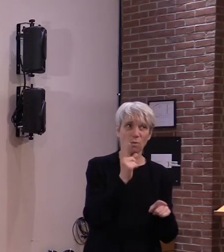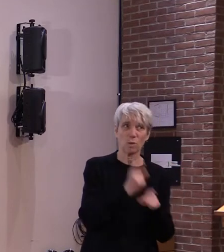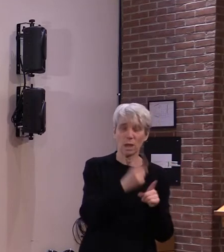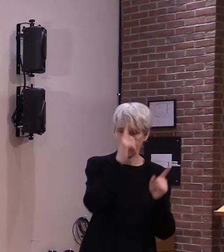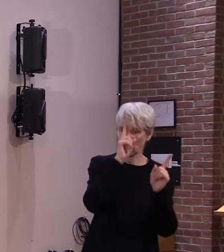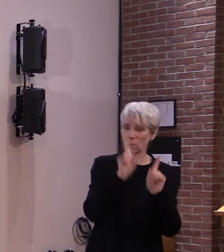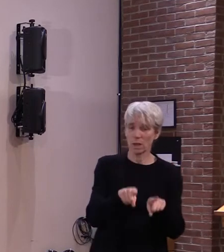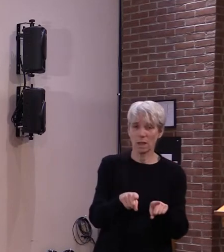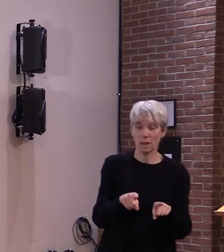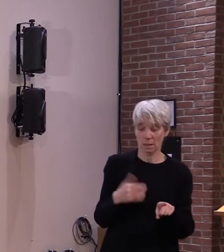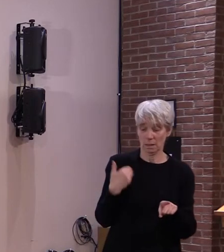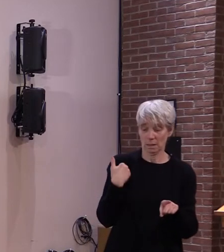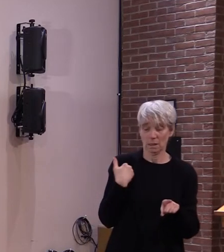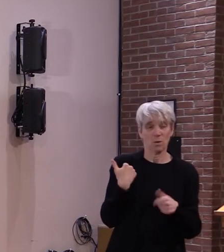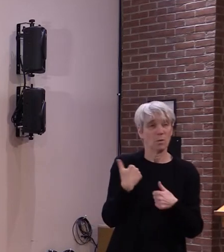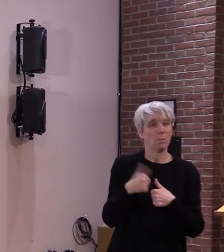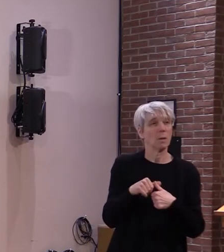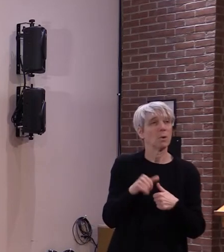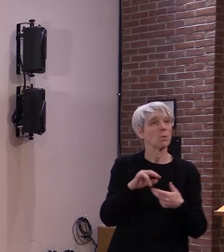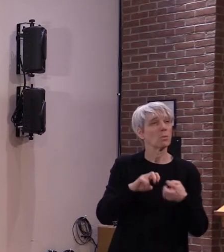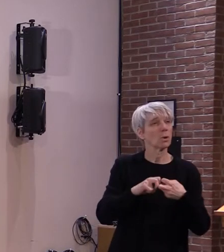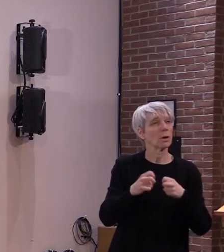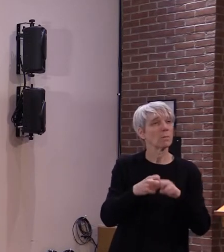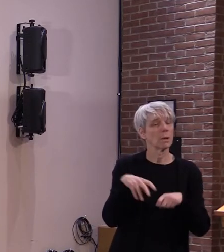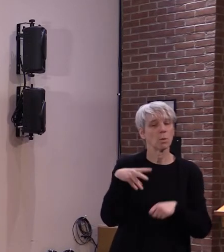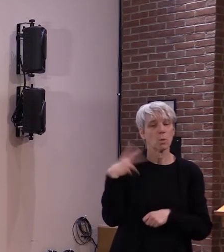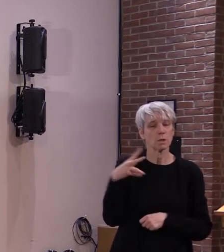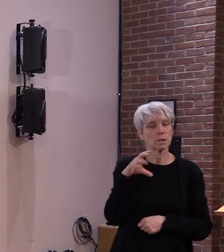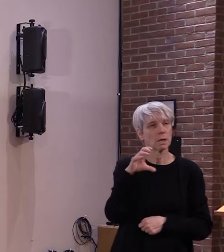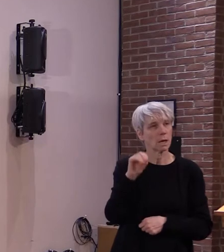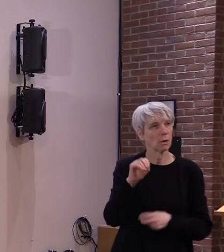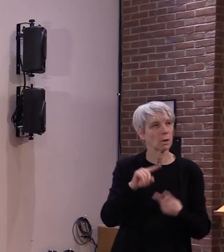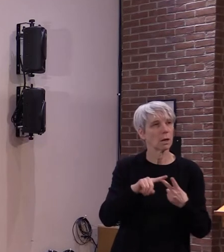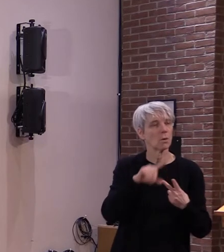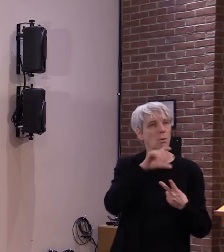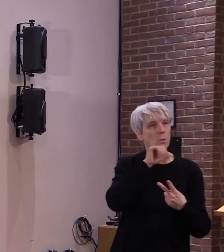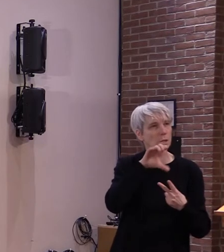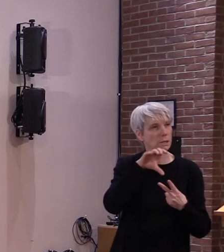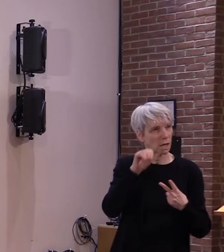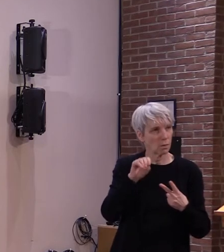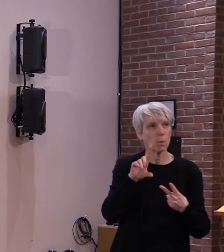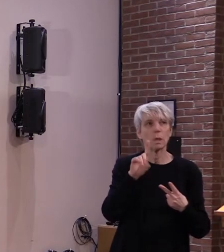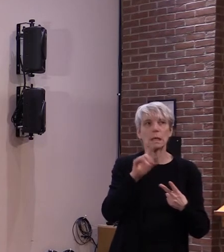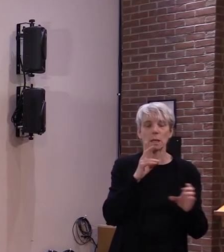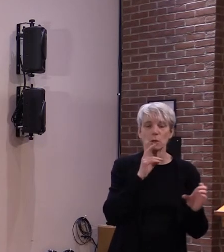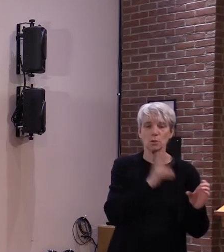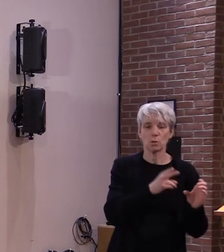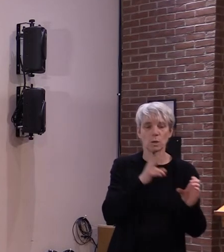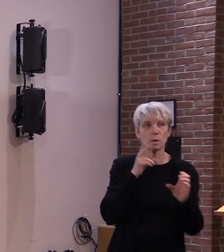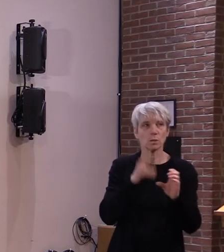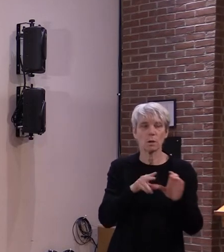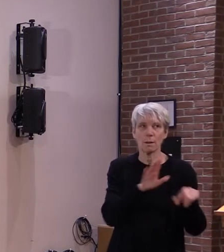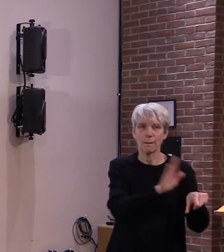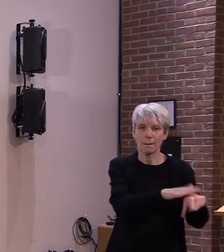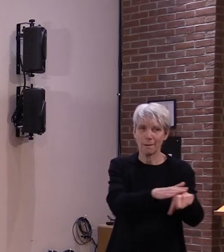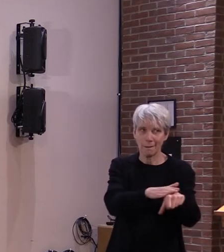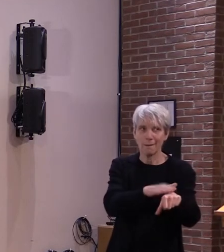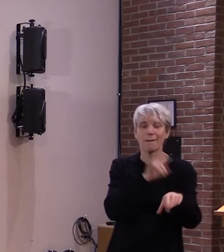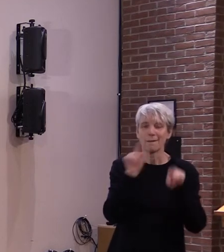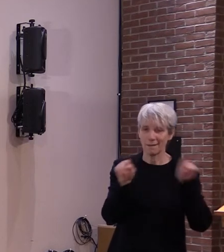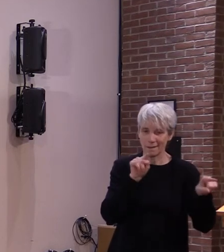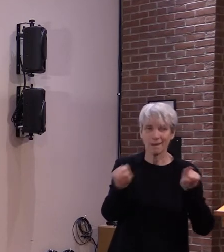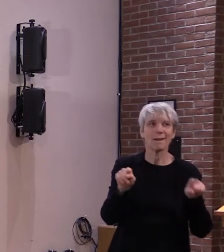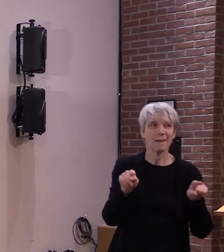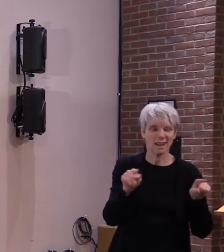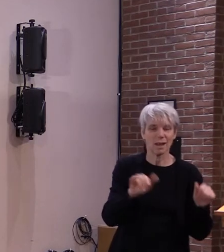washington orange county as well um first of all we learn from them because they may have more